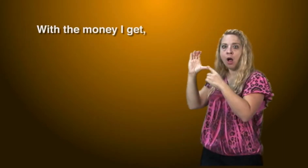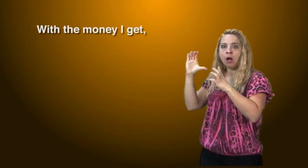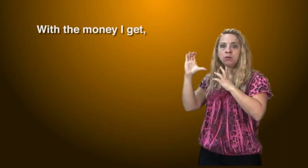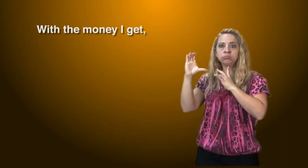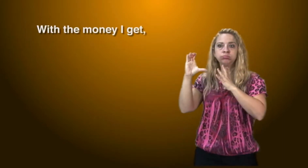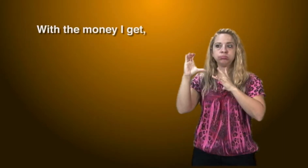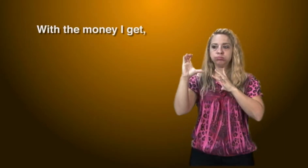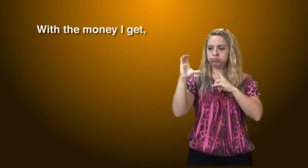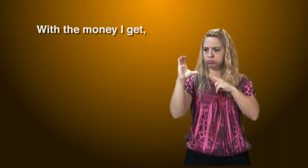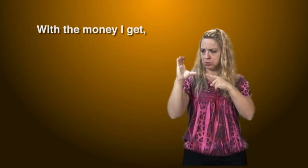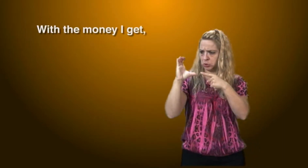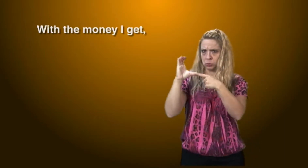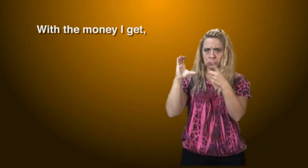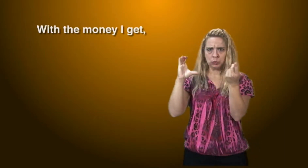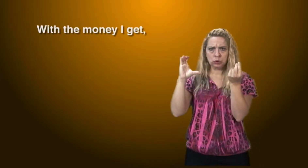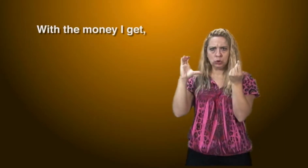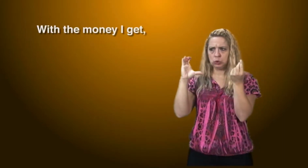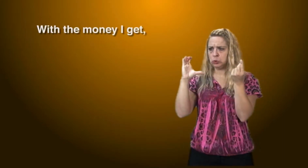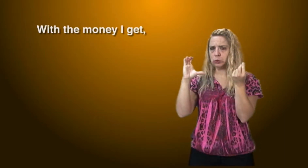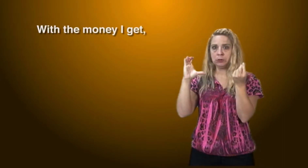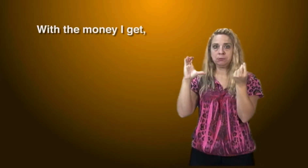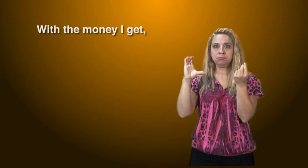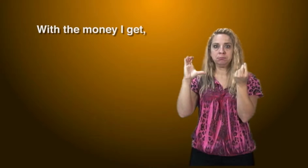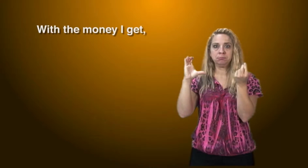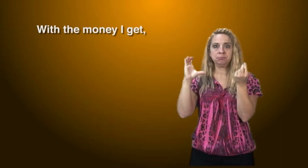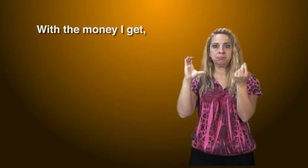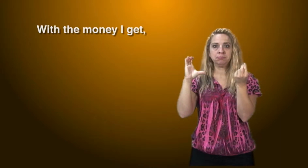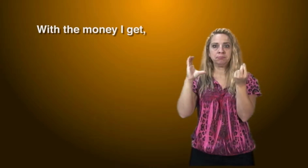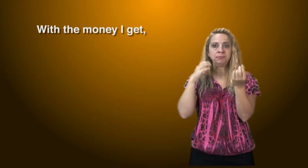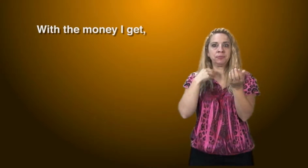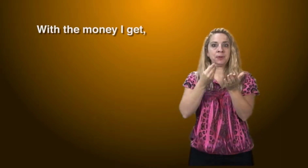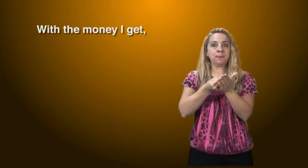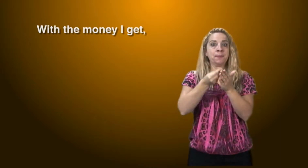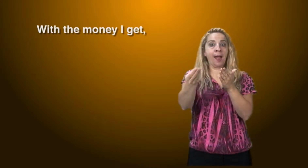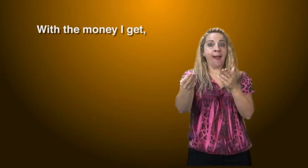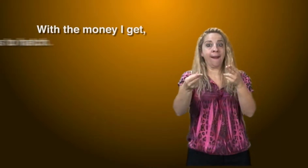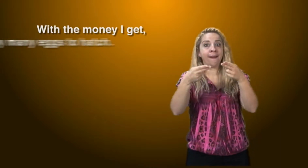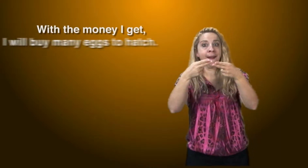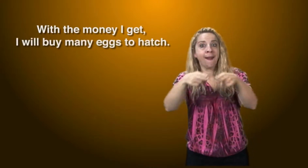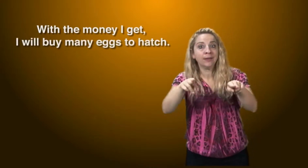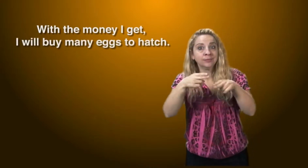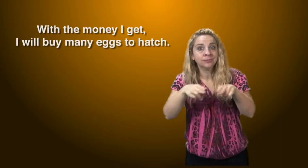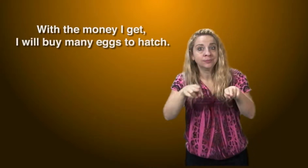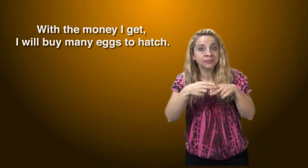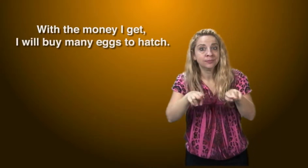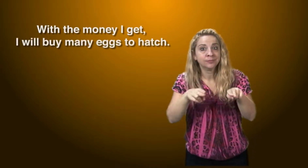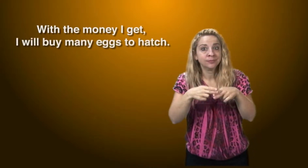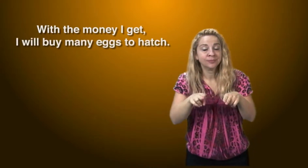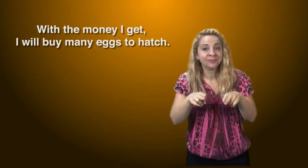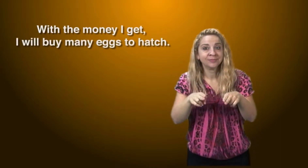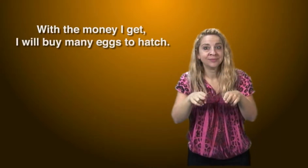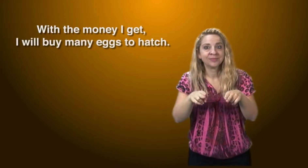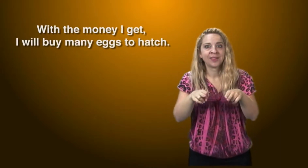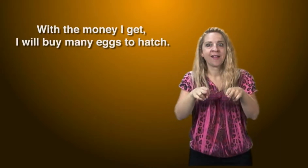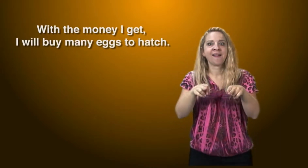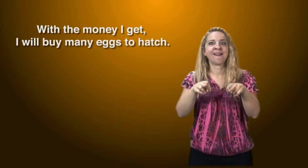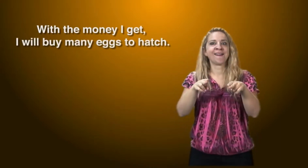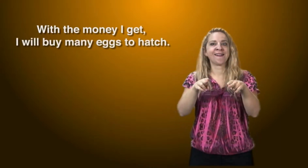With the money that I get, I will buy many eggs to hatch.